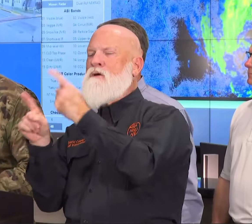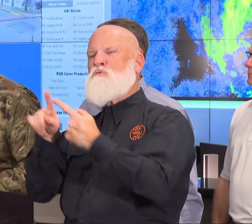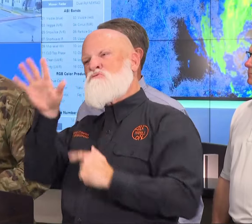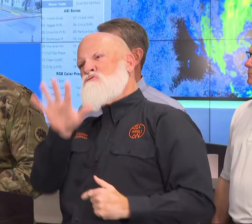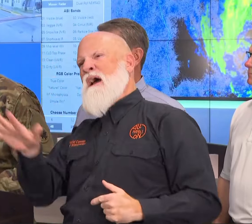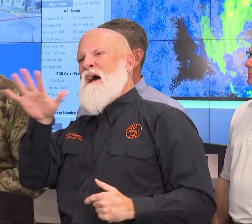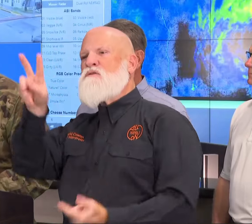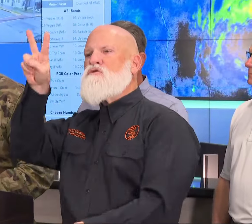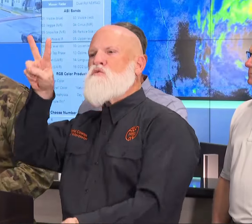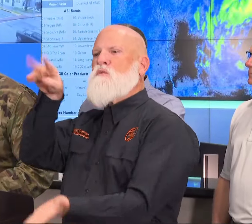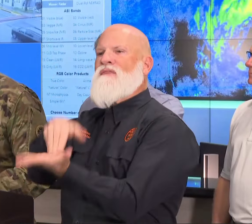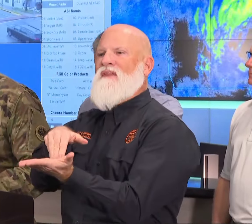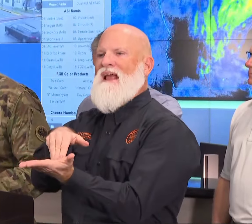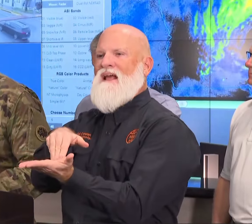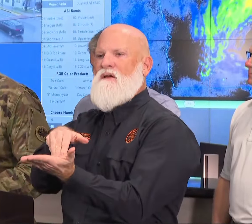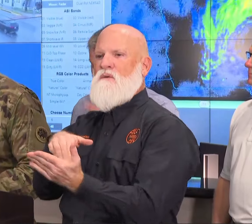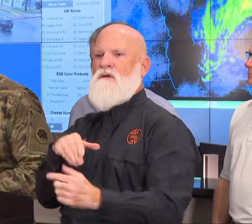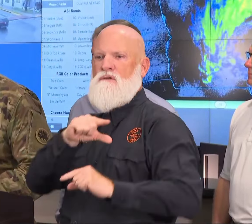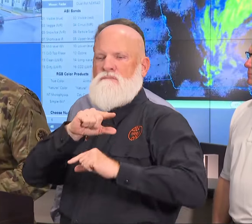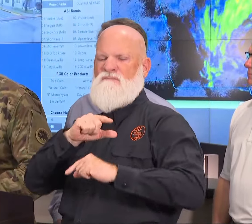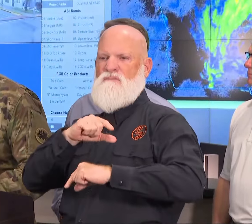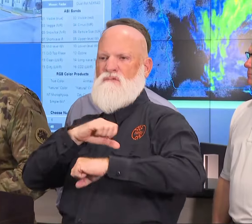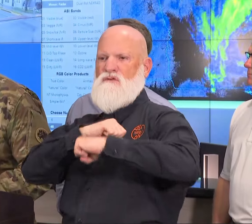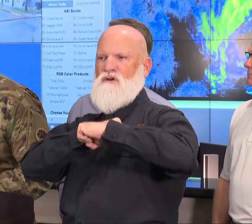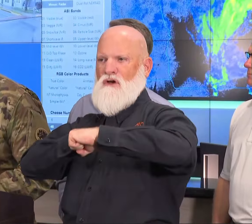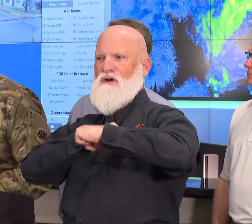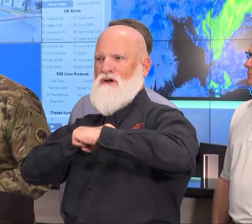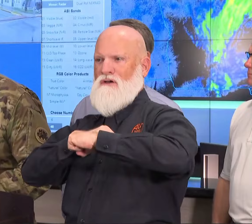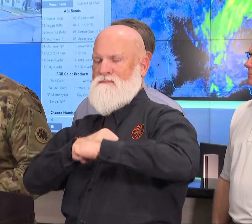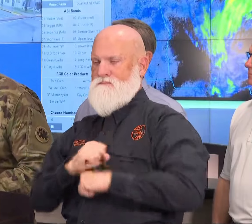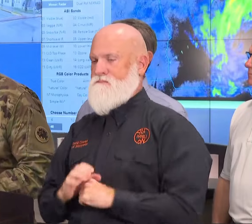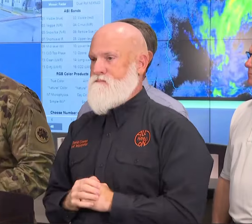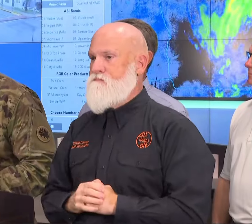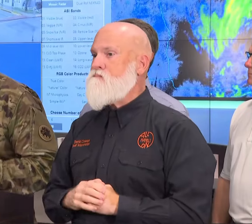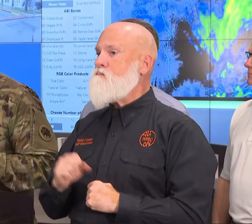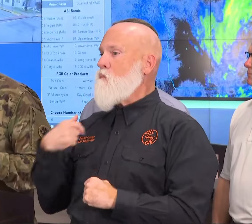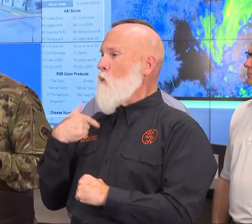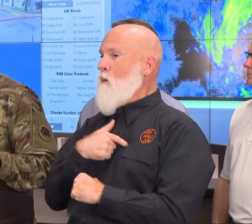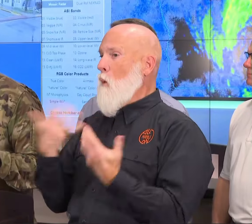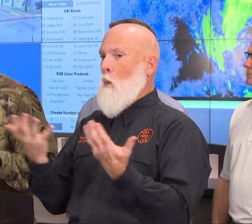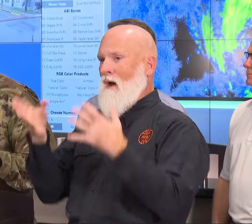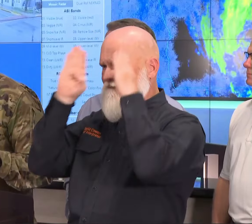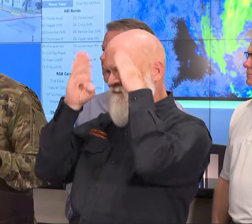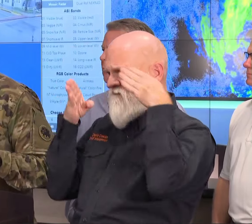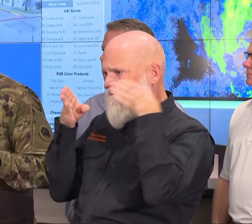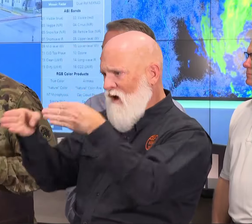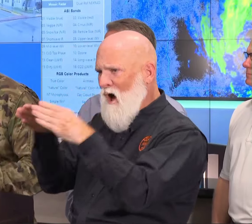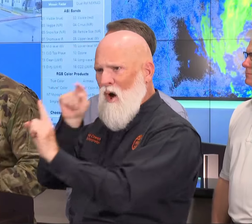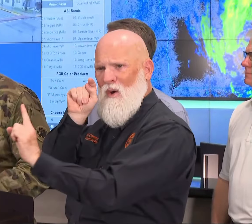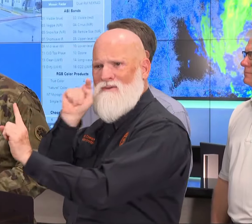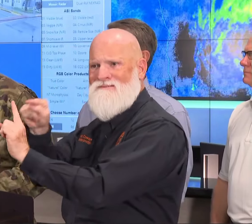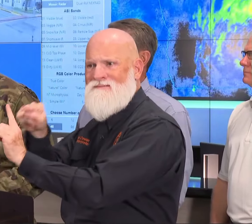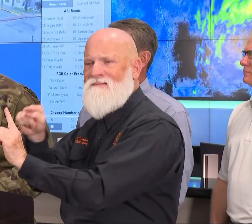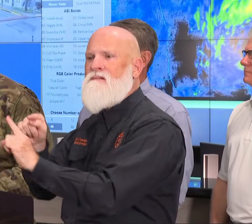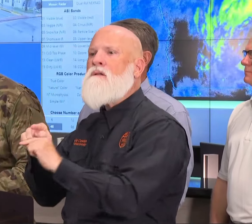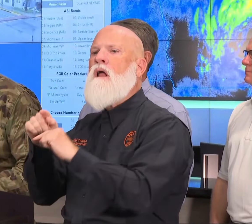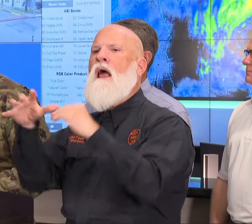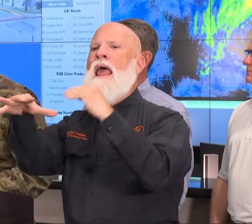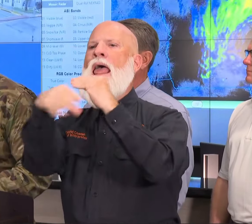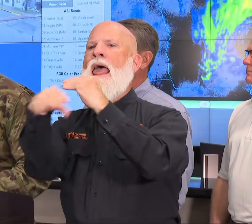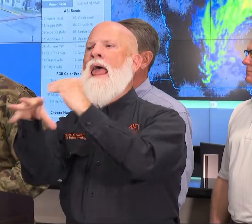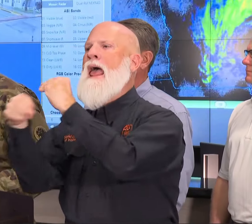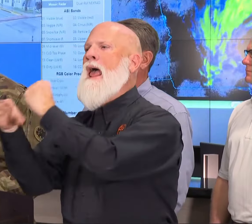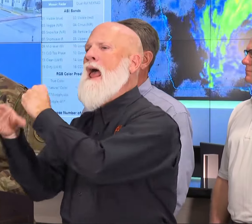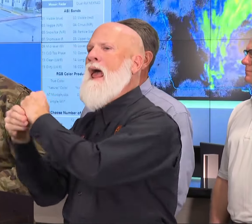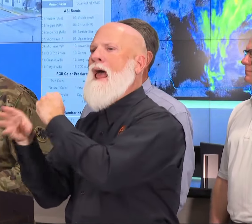ready to respond if required. We're really focusing on manpower, additional manpower. We've got lots of high